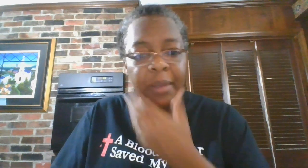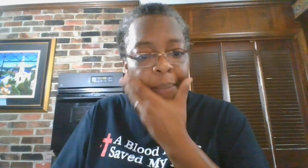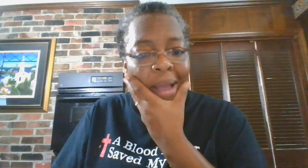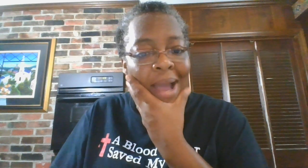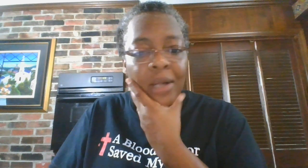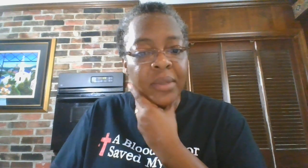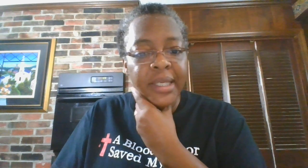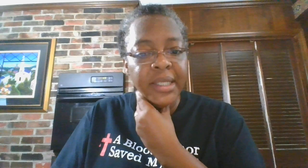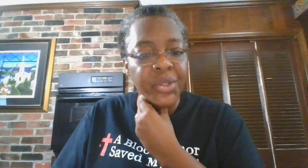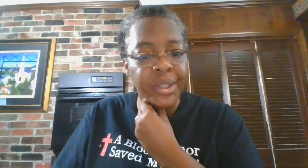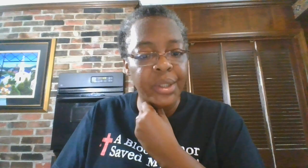me about. I don't think he should.